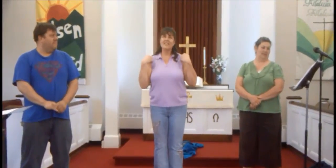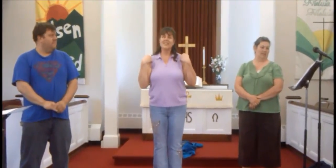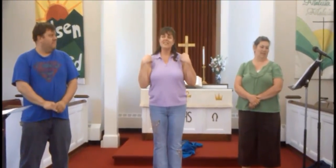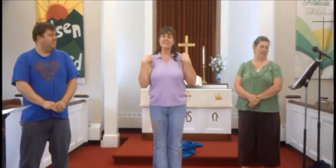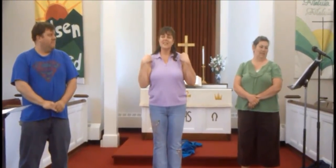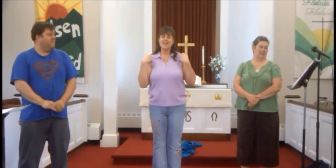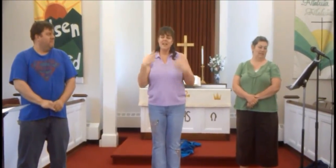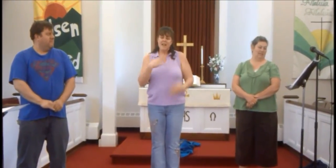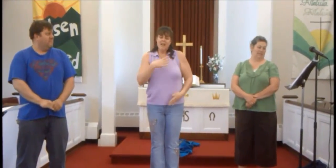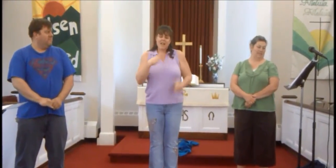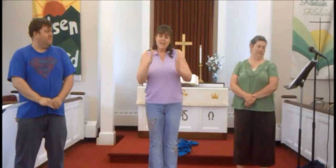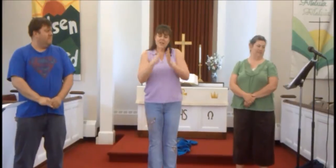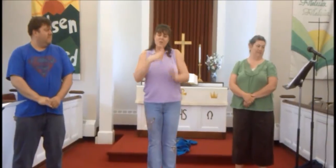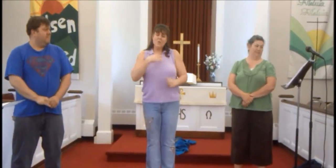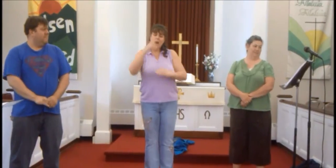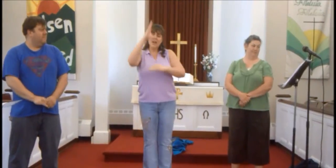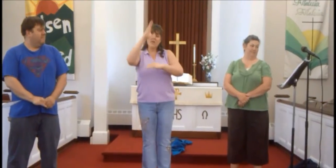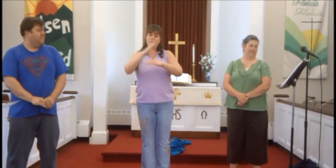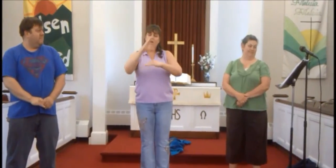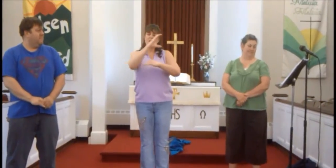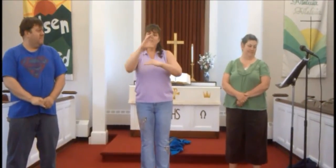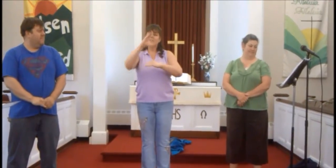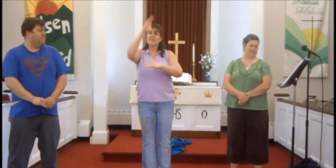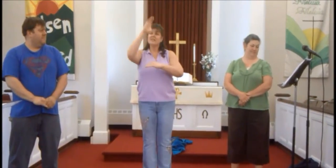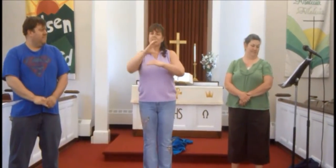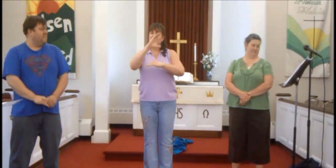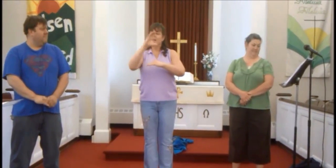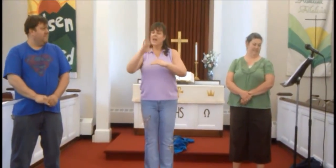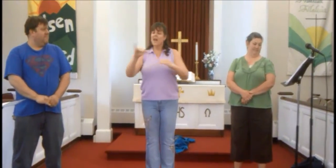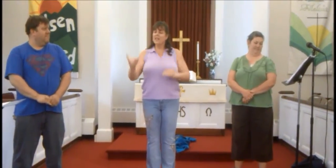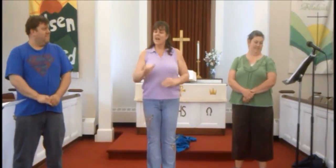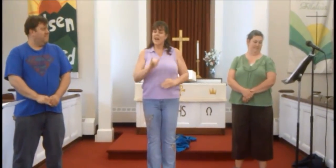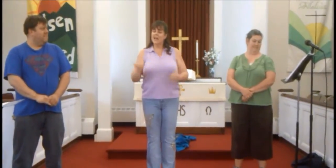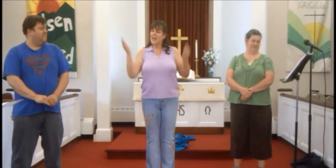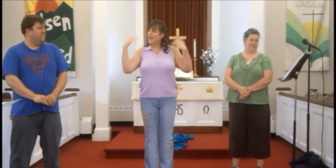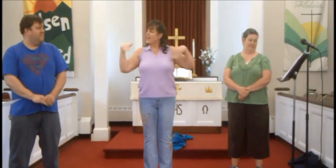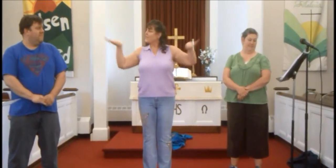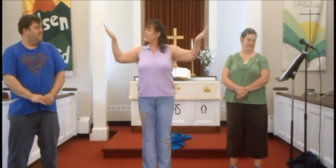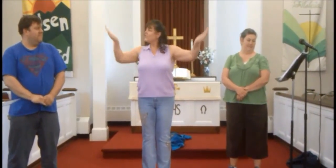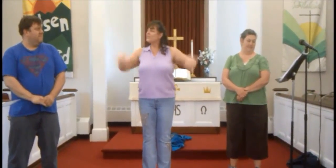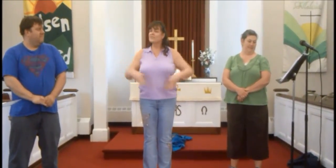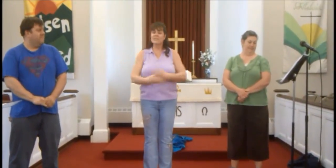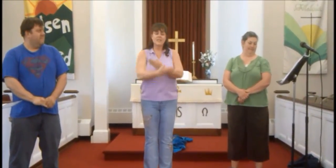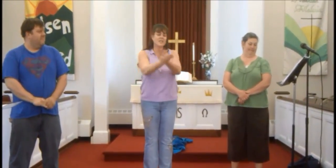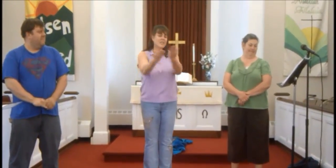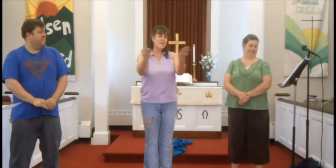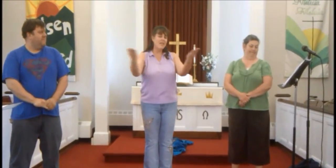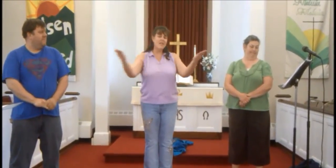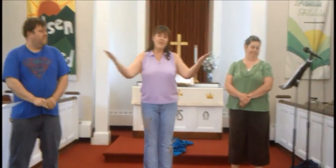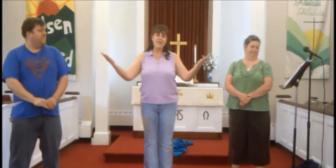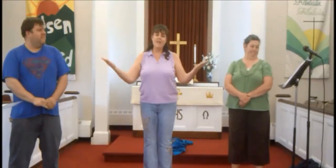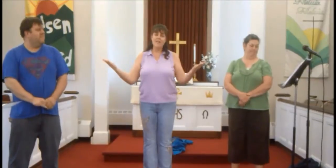these little white crosses, like angels in the yard,